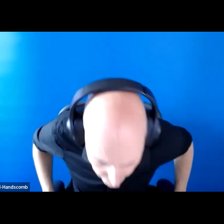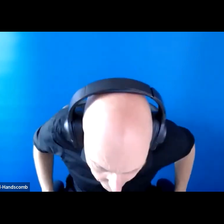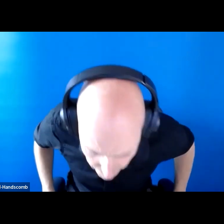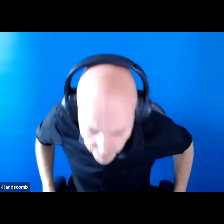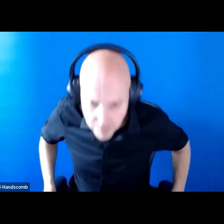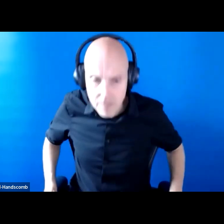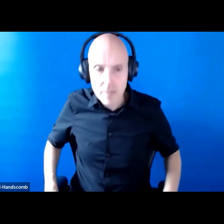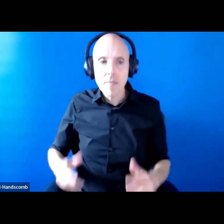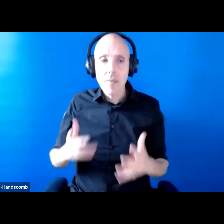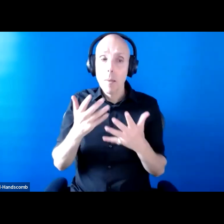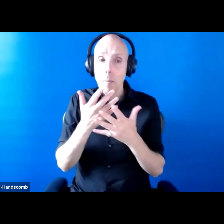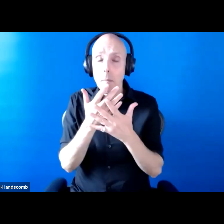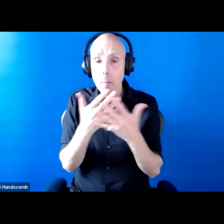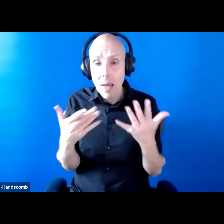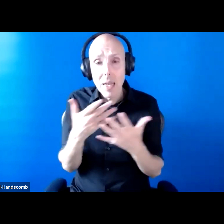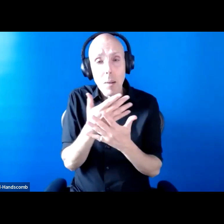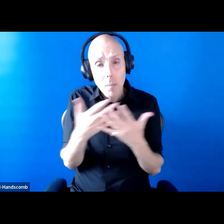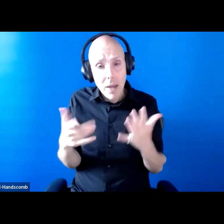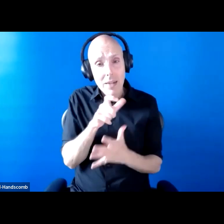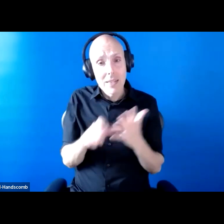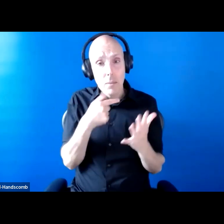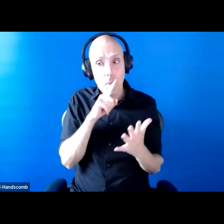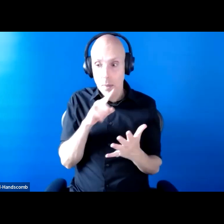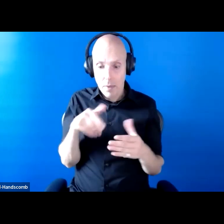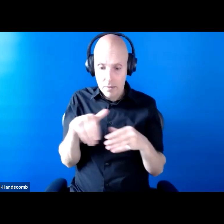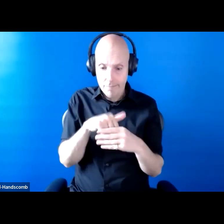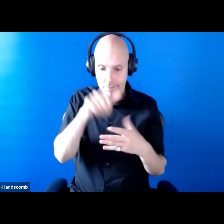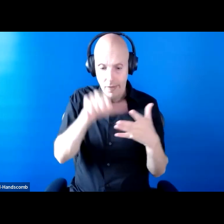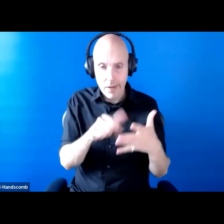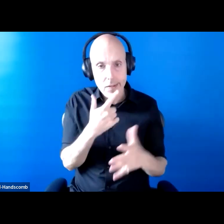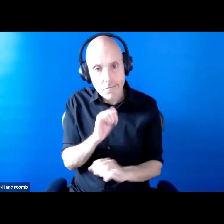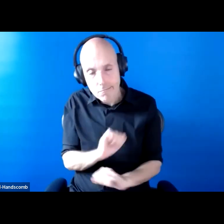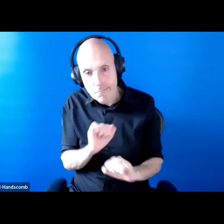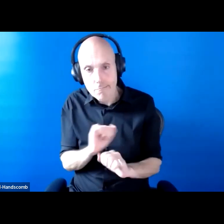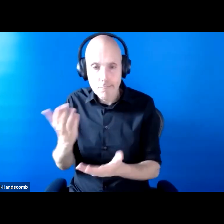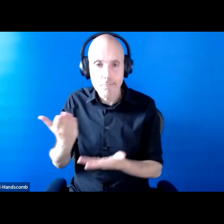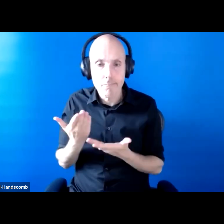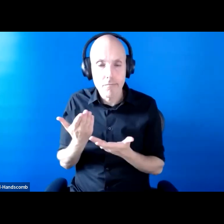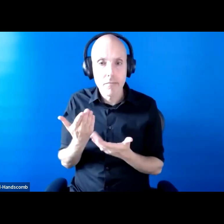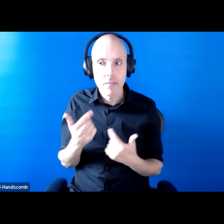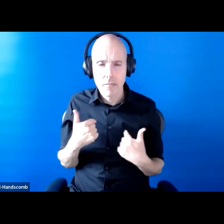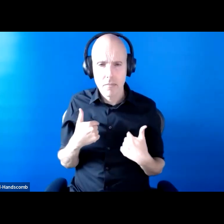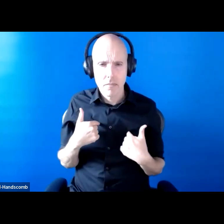many disabled people are on those waiting lists and we're not completely confident that